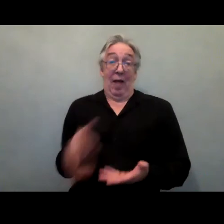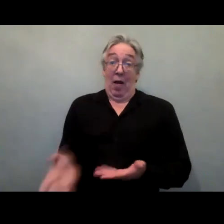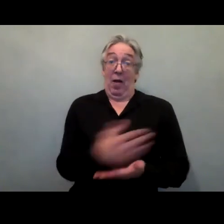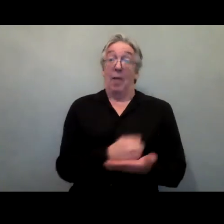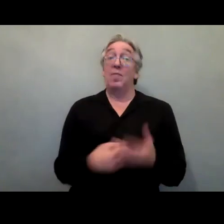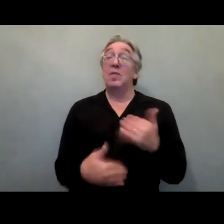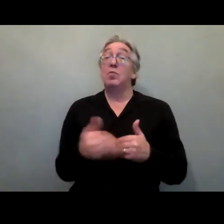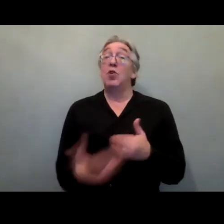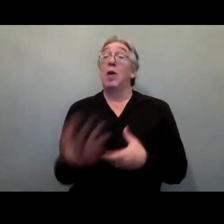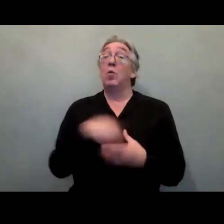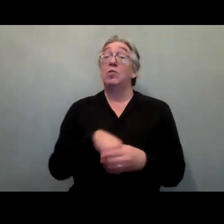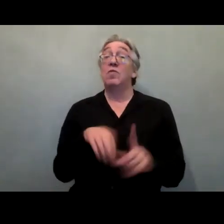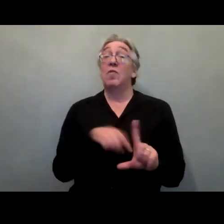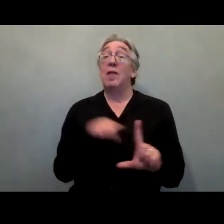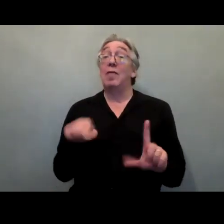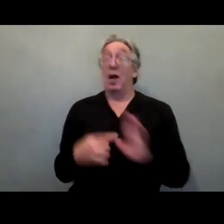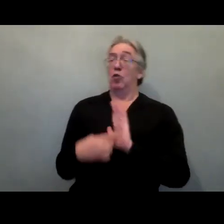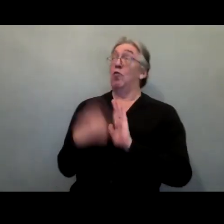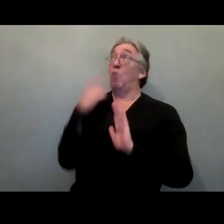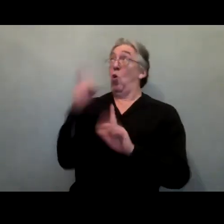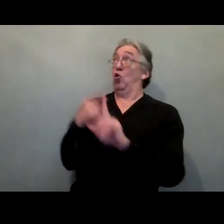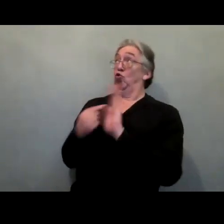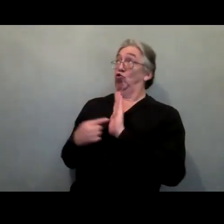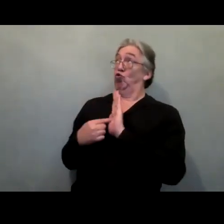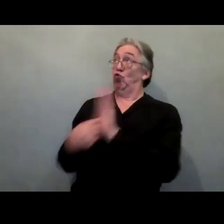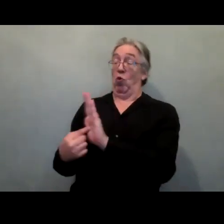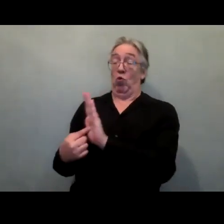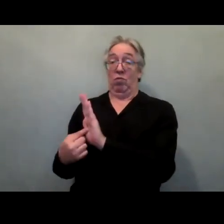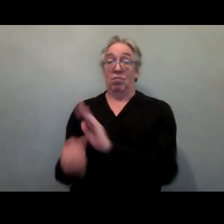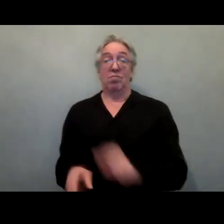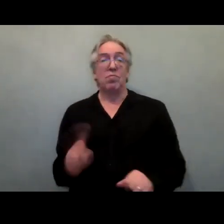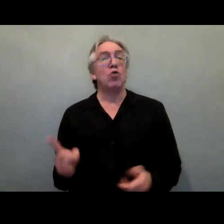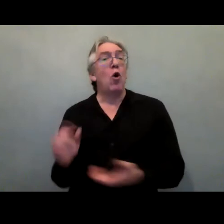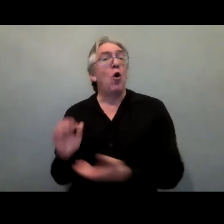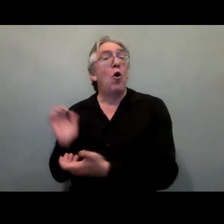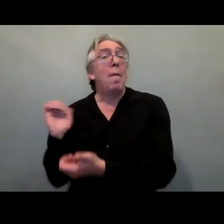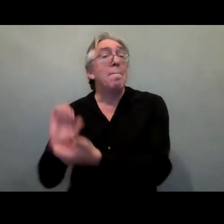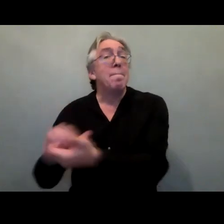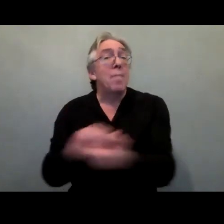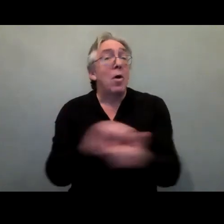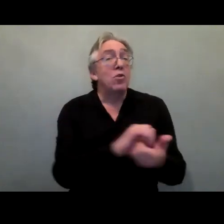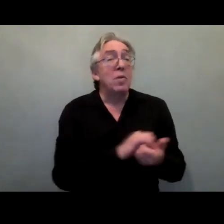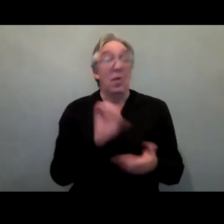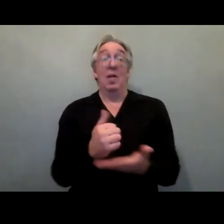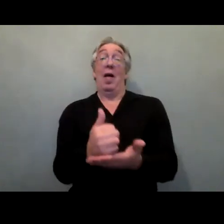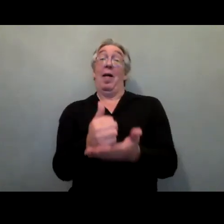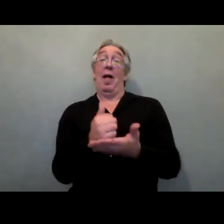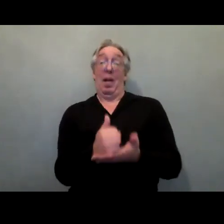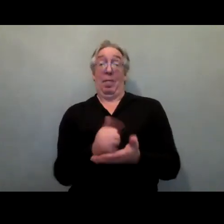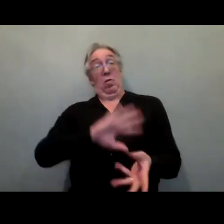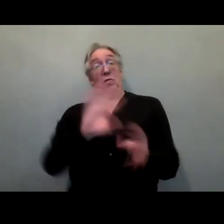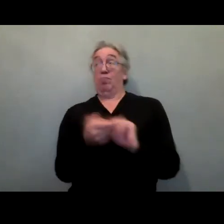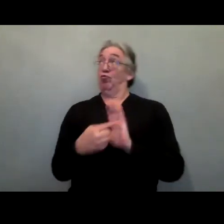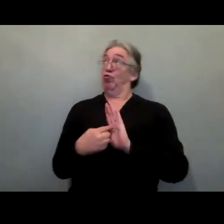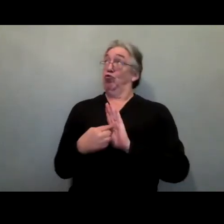partnerships can help to facilitate that multi-sectoral knowledge exchange to better understand the barriers and challenges to inclusive